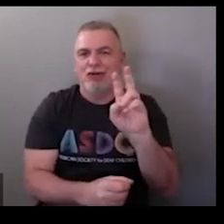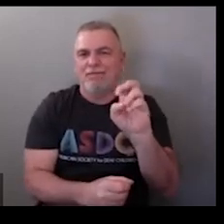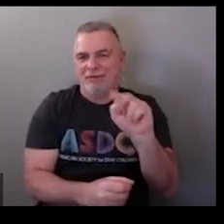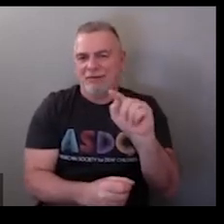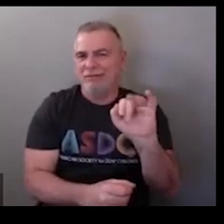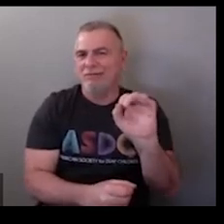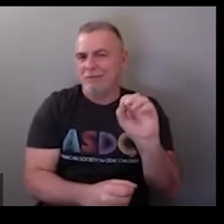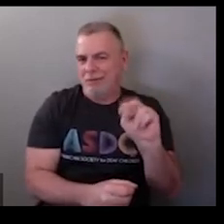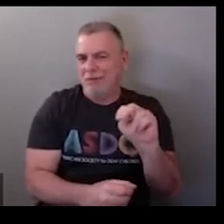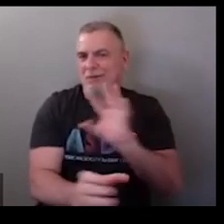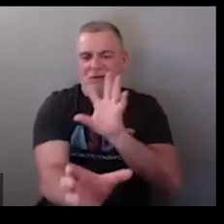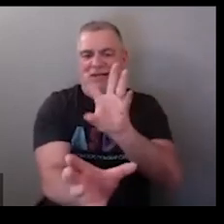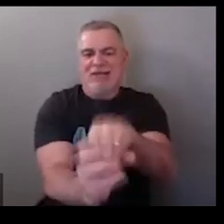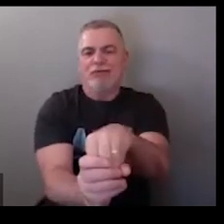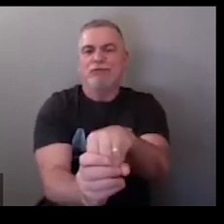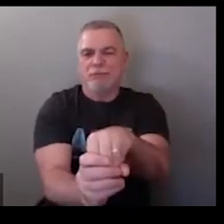so intervention